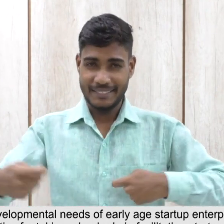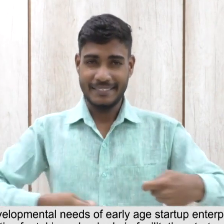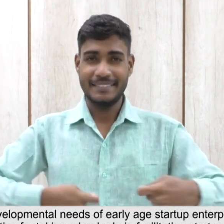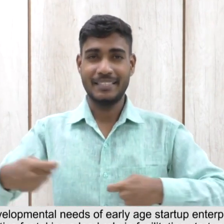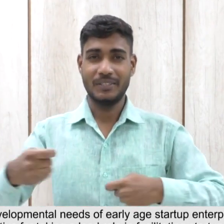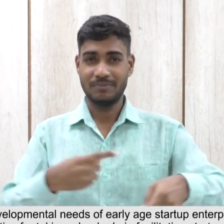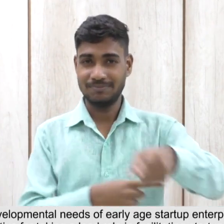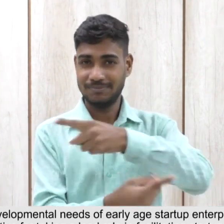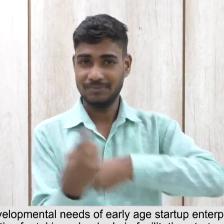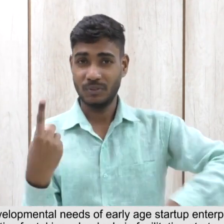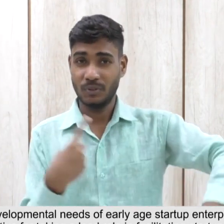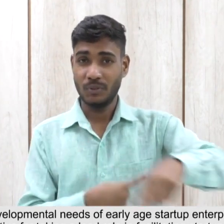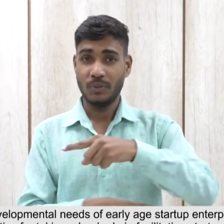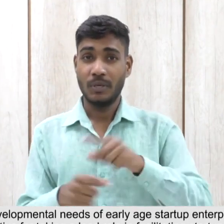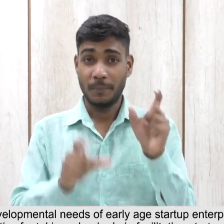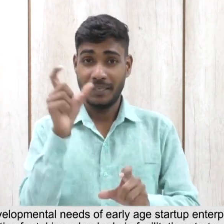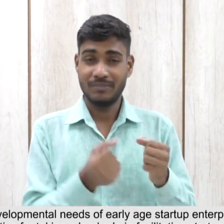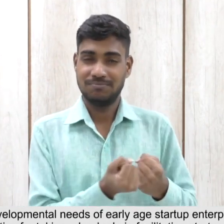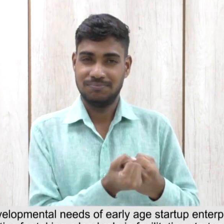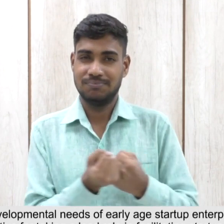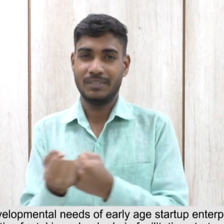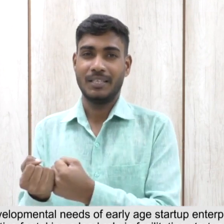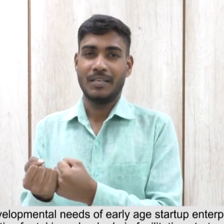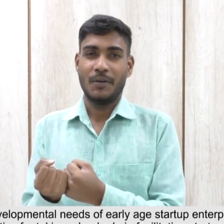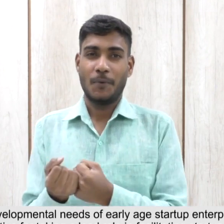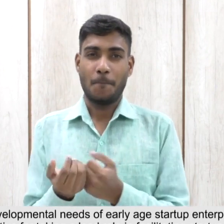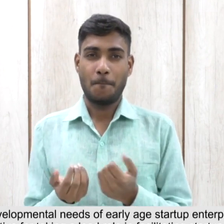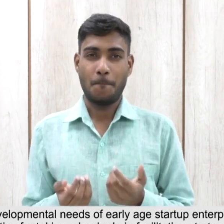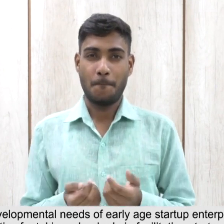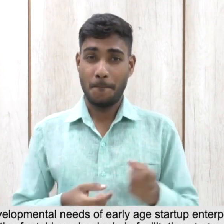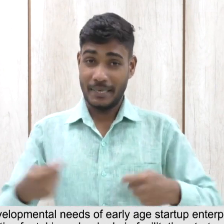and developmental needs of early-age start-up enterprises.